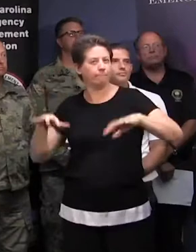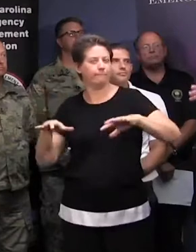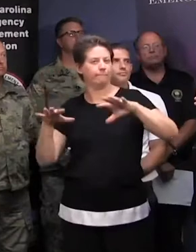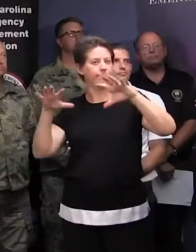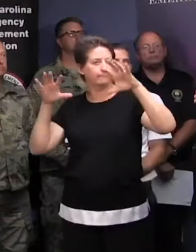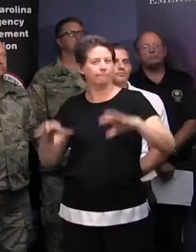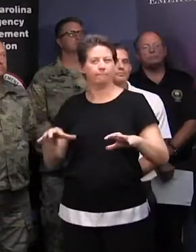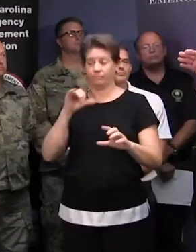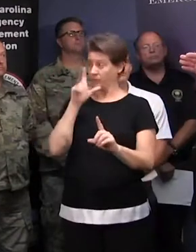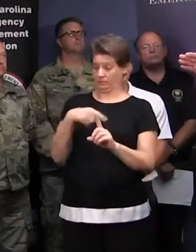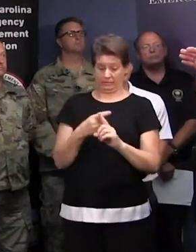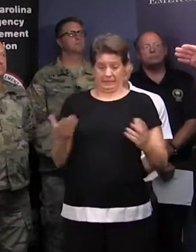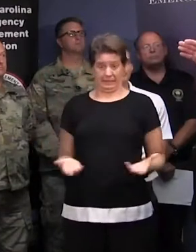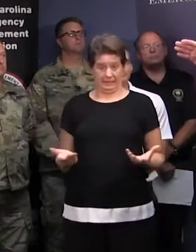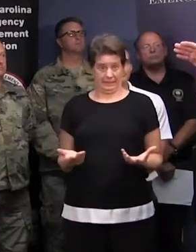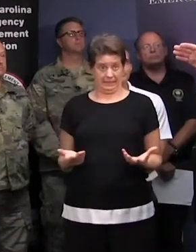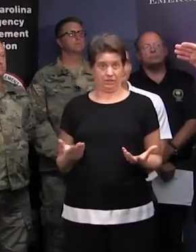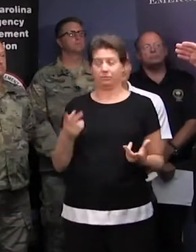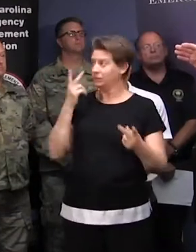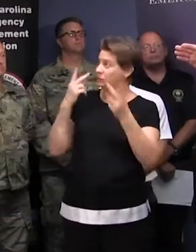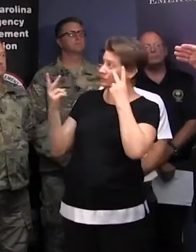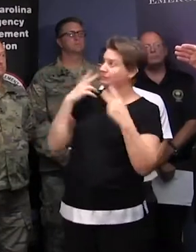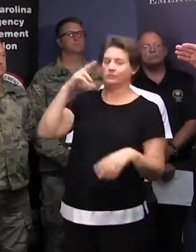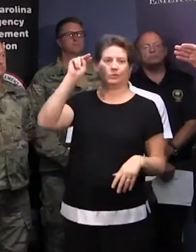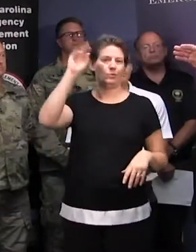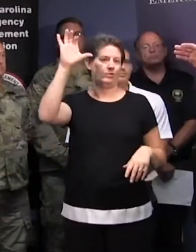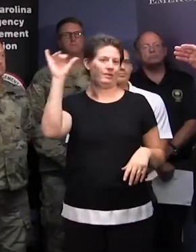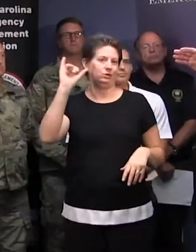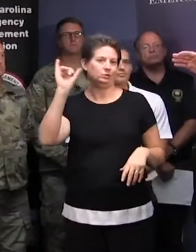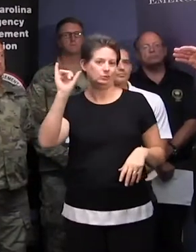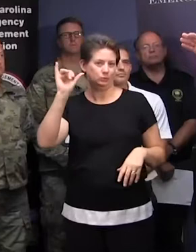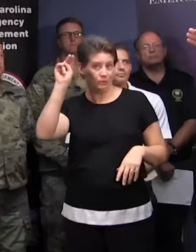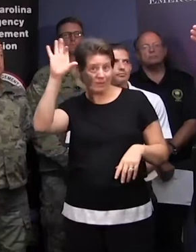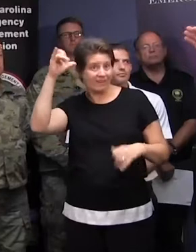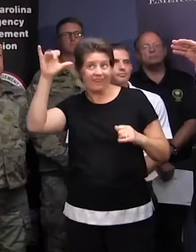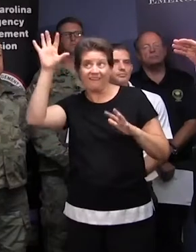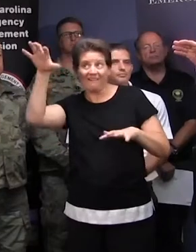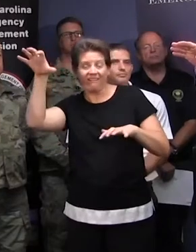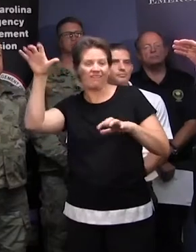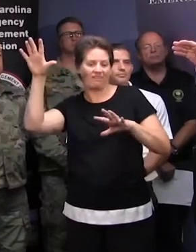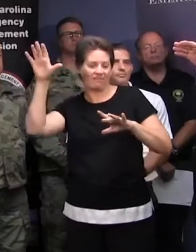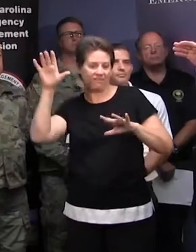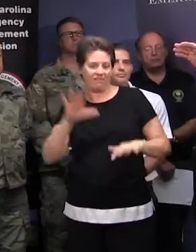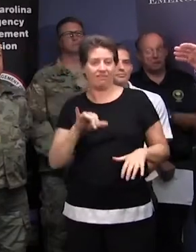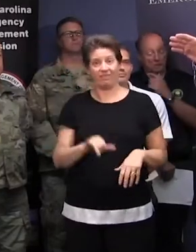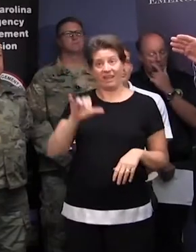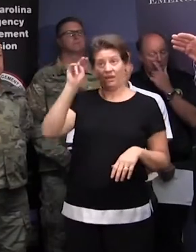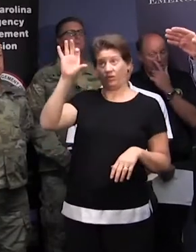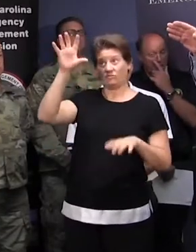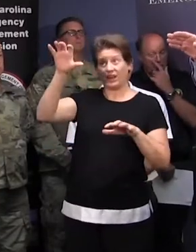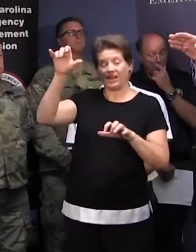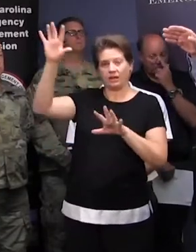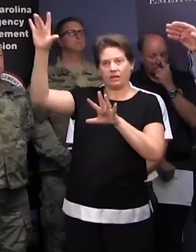not only on us, but it's also falling, as you can see, in North Carolina right now. And a lot of that rain in North Carolina